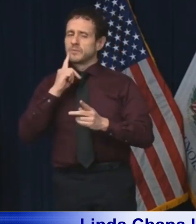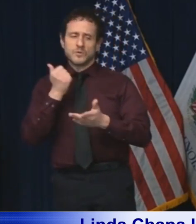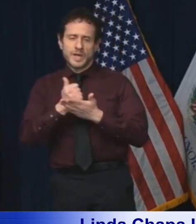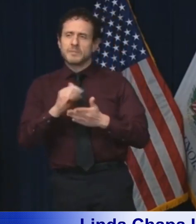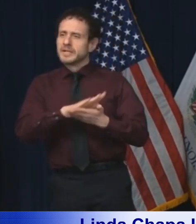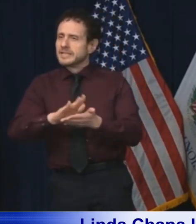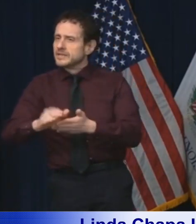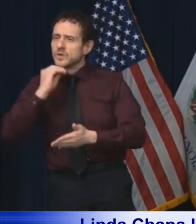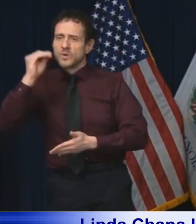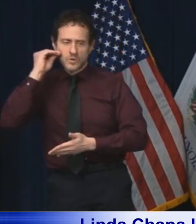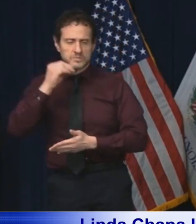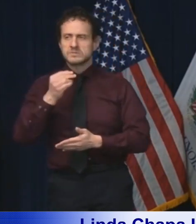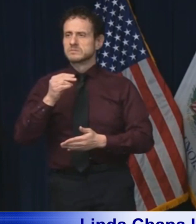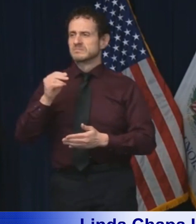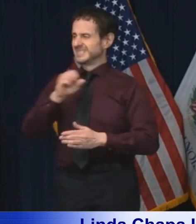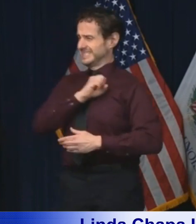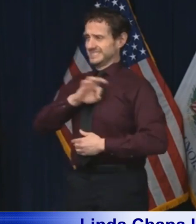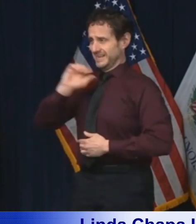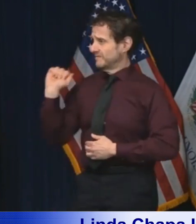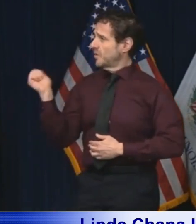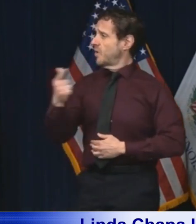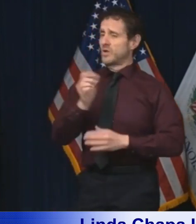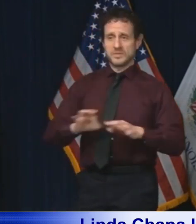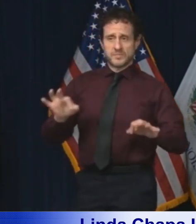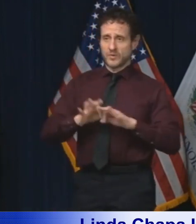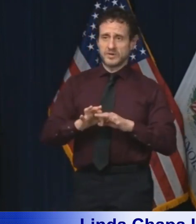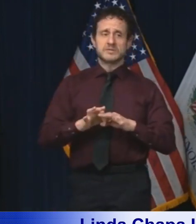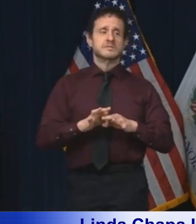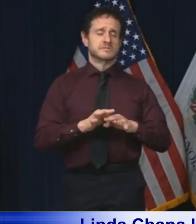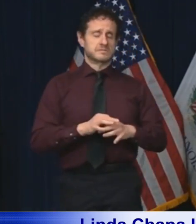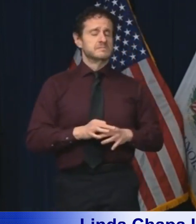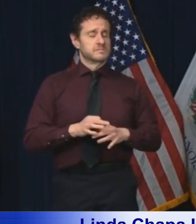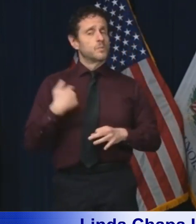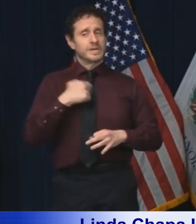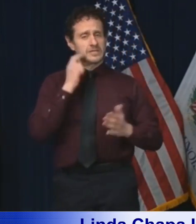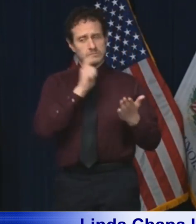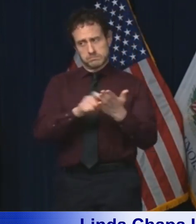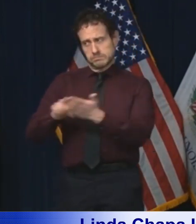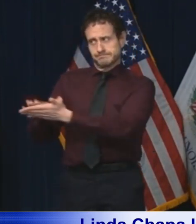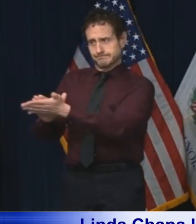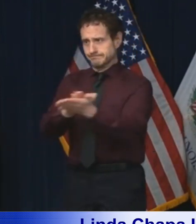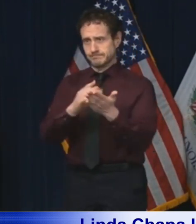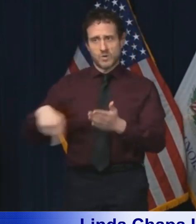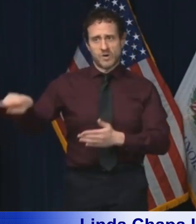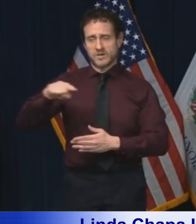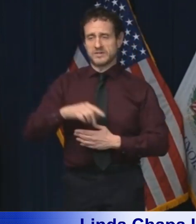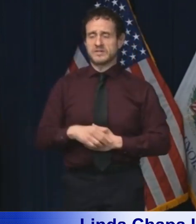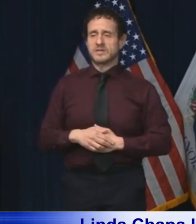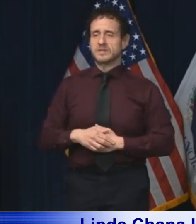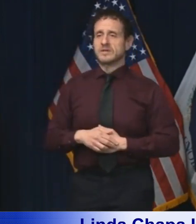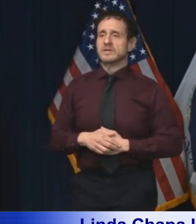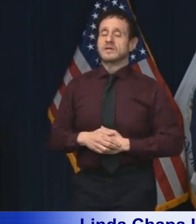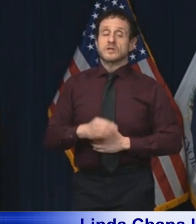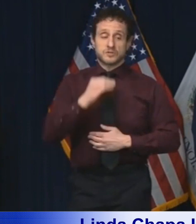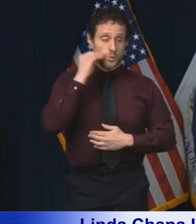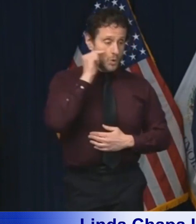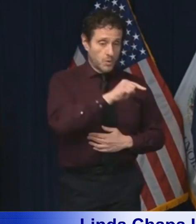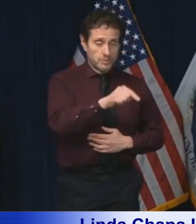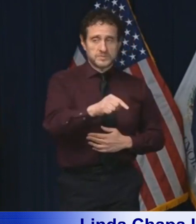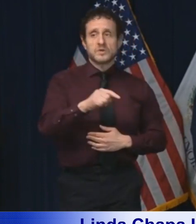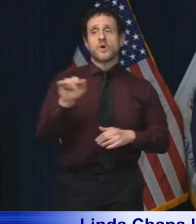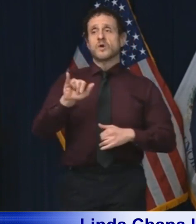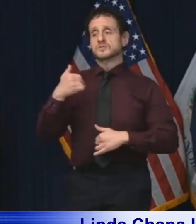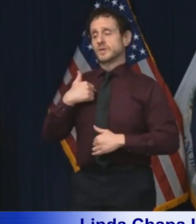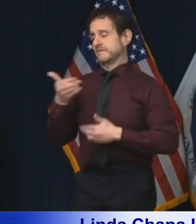is important and everybody should be acknowledged. In addition to our homes, we have service officers to